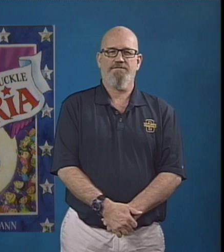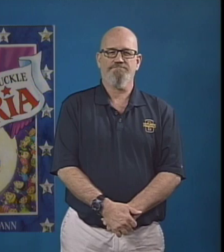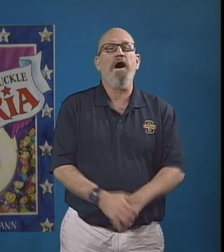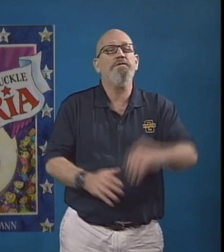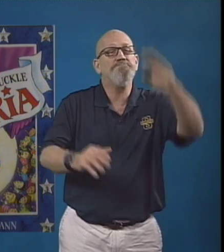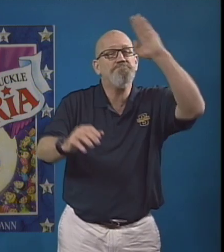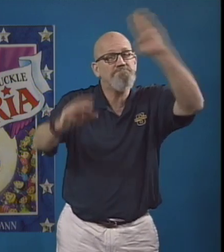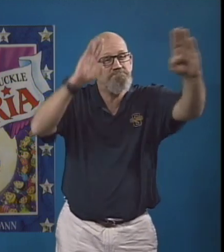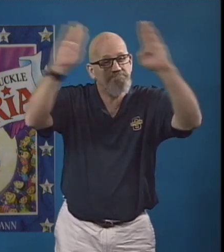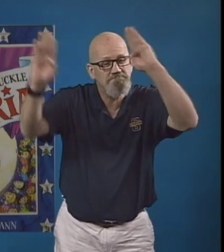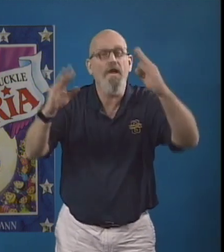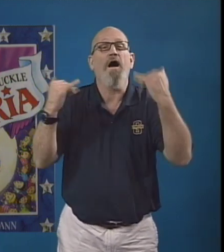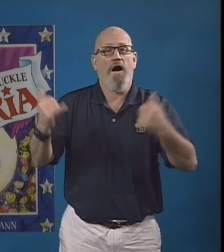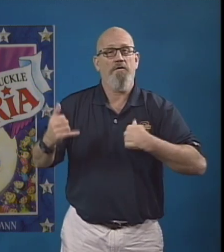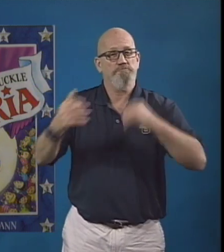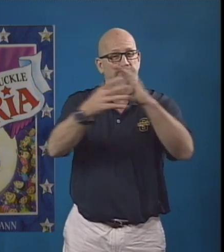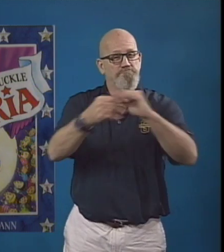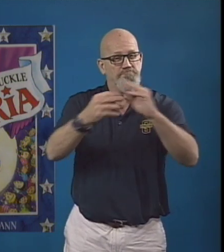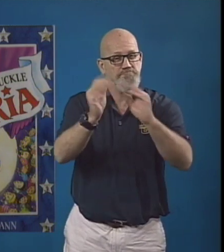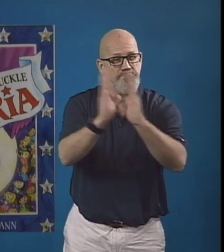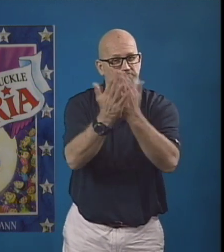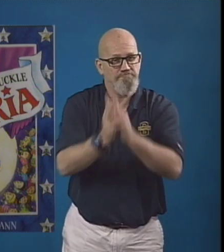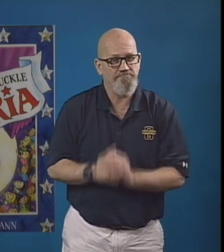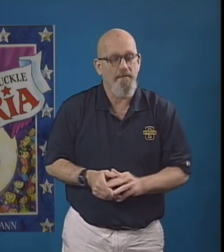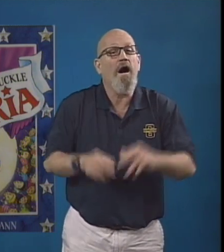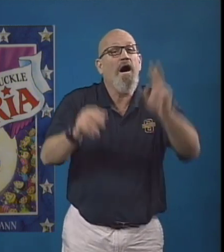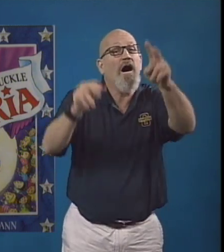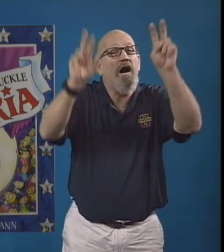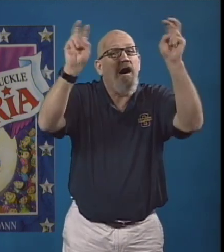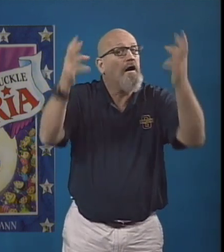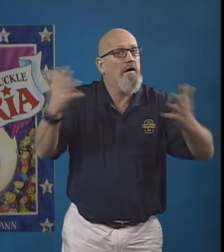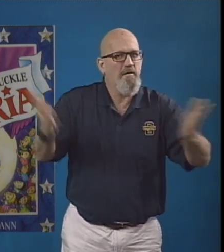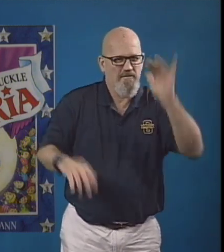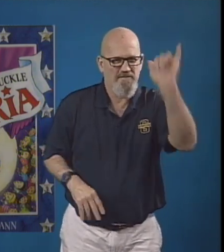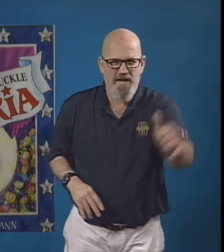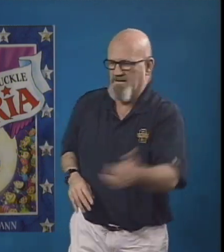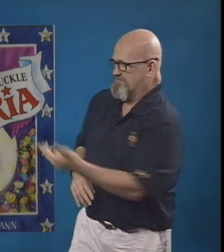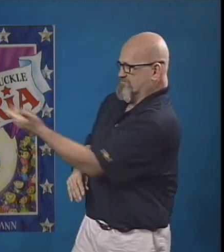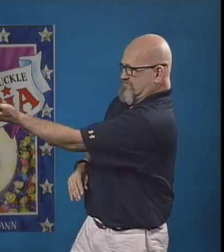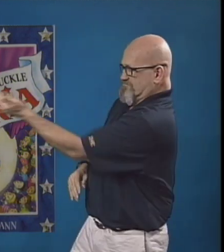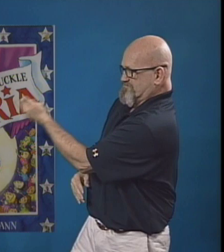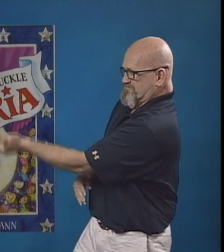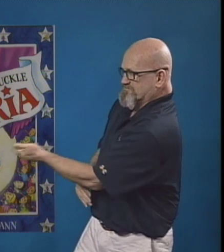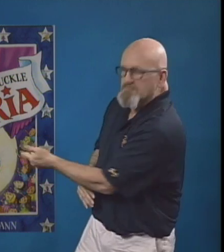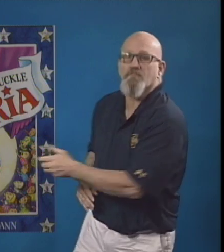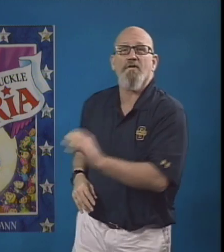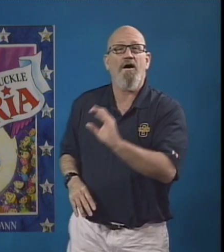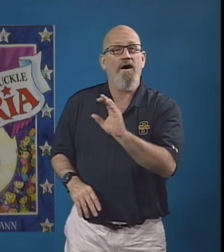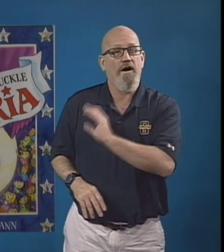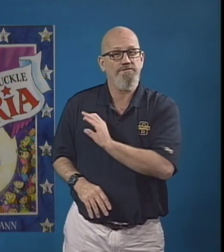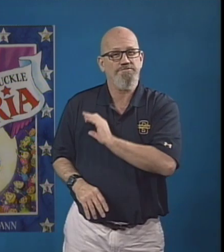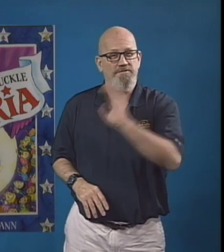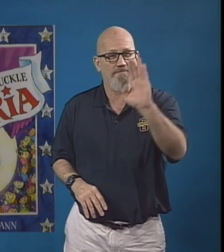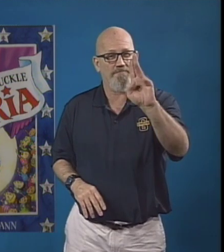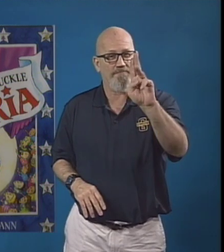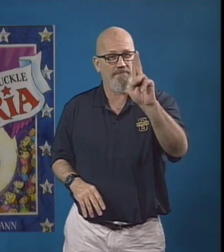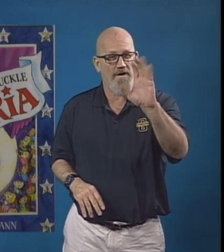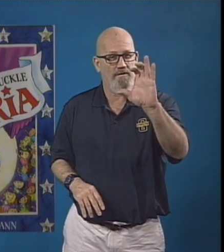Hello! Our story today is called Officer